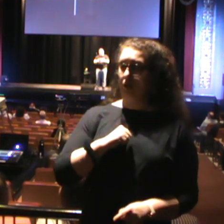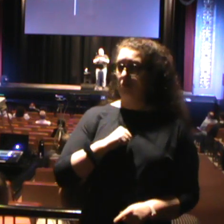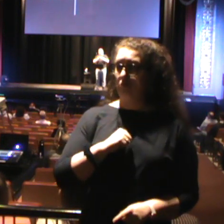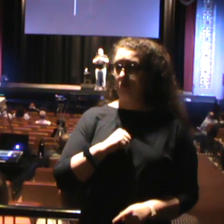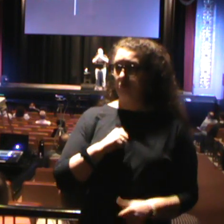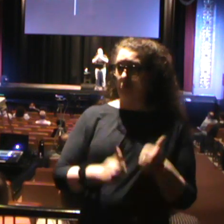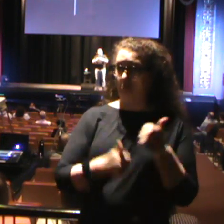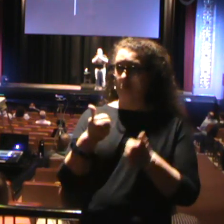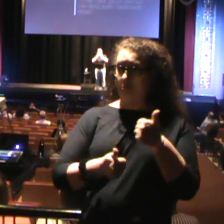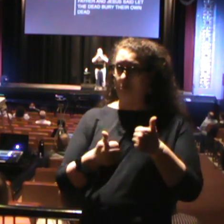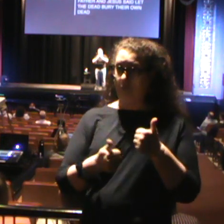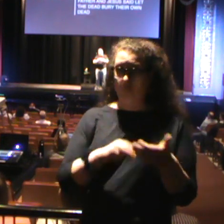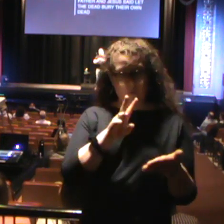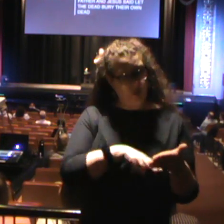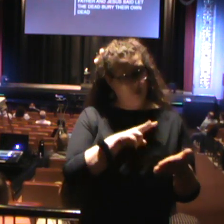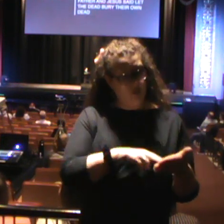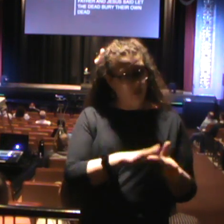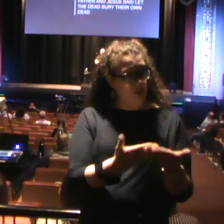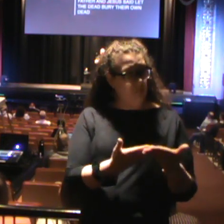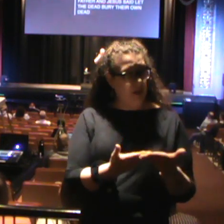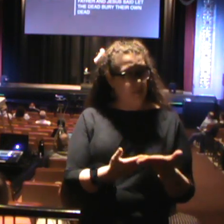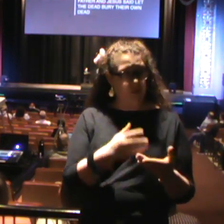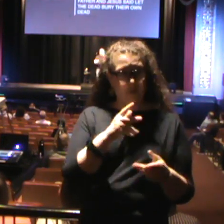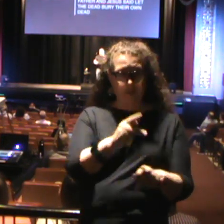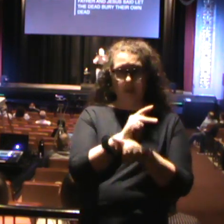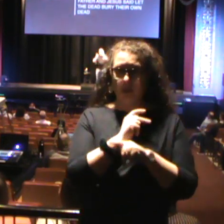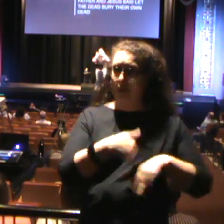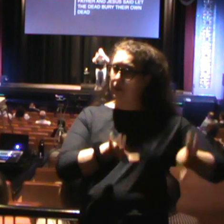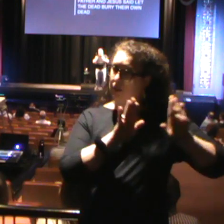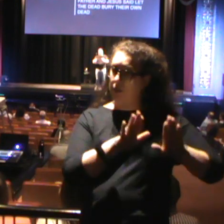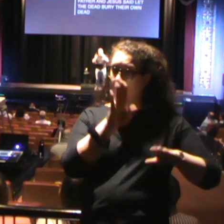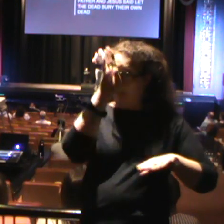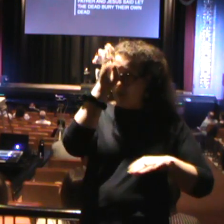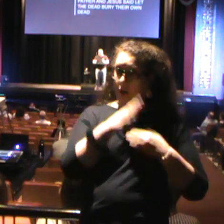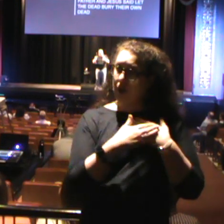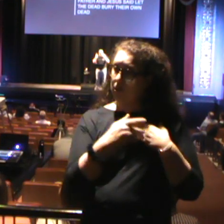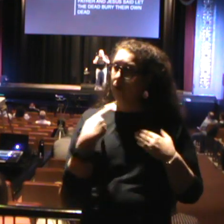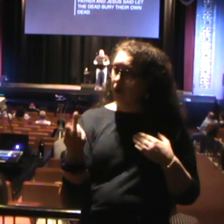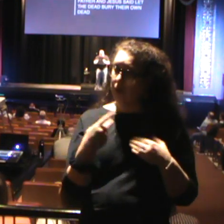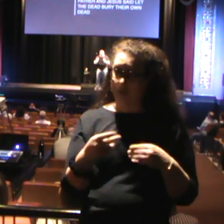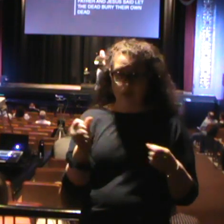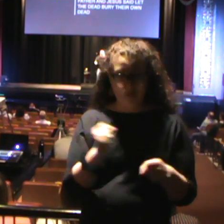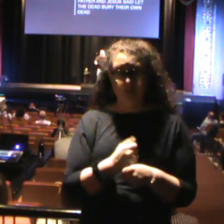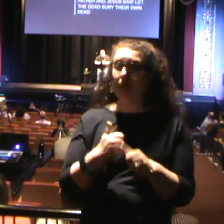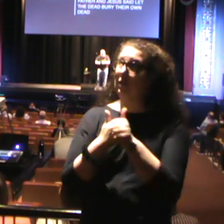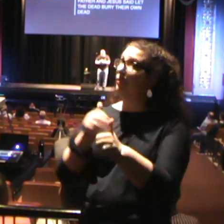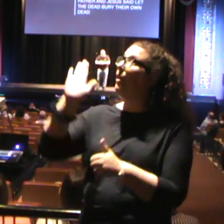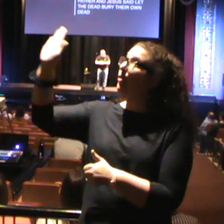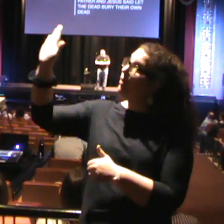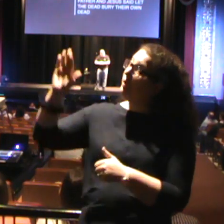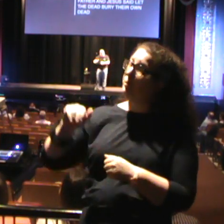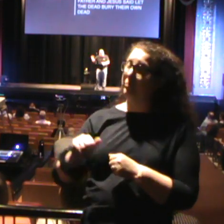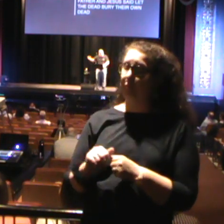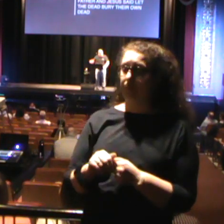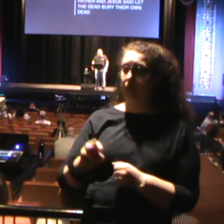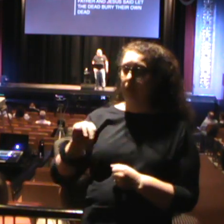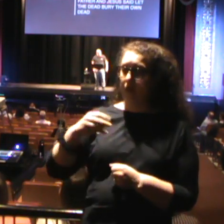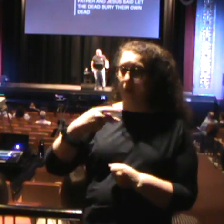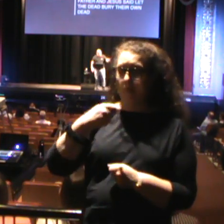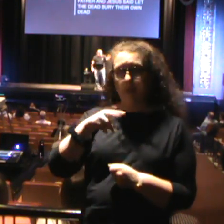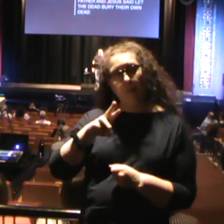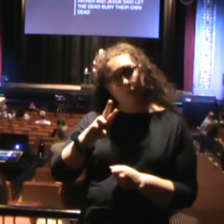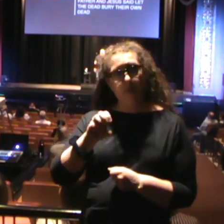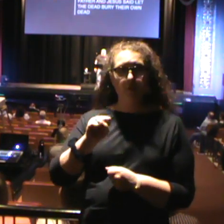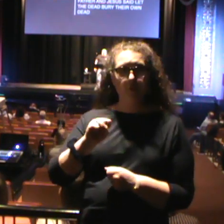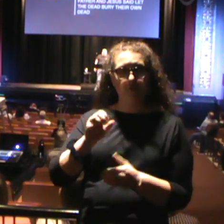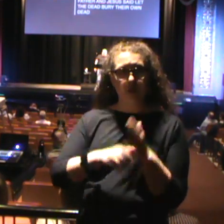through the Bible and this is the type of sacrifice that God is calling us to make to follow him. In Matthew 8, one of his followers was